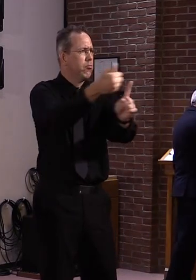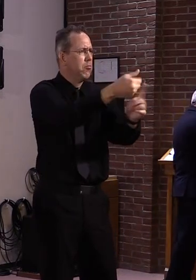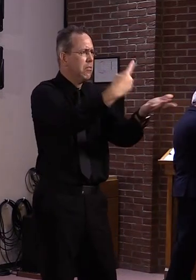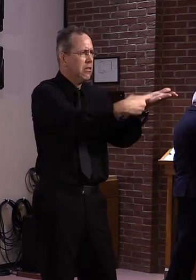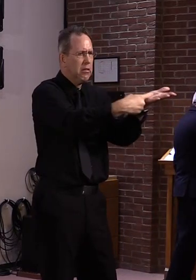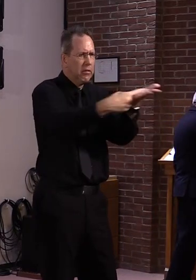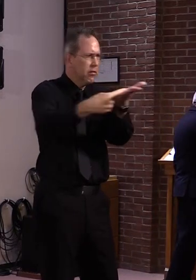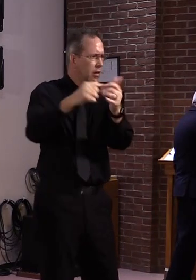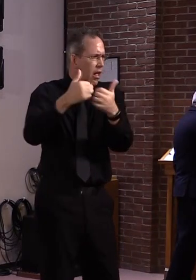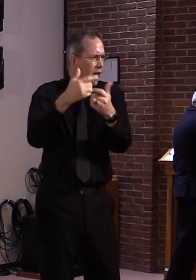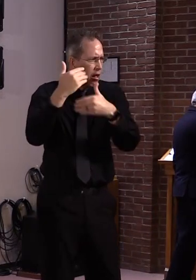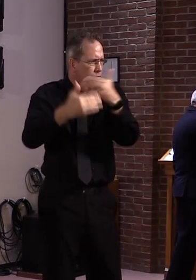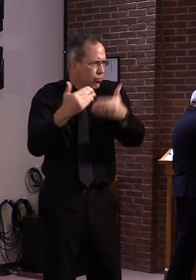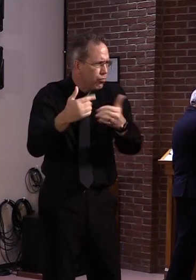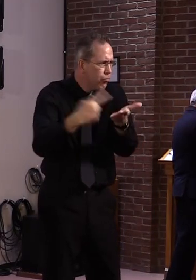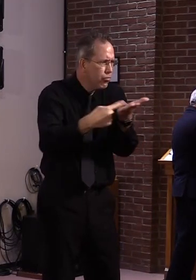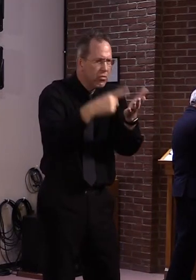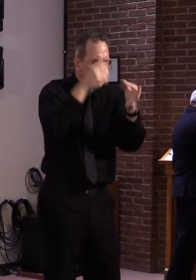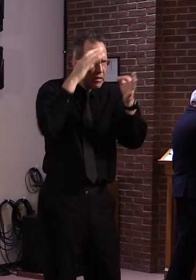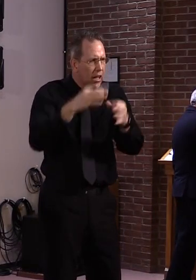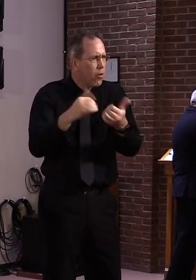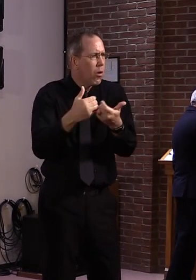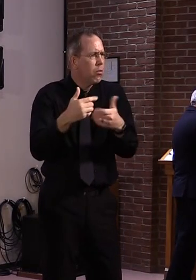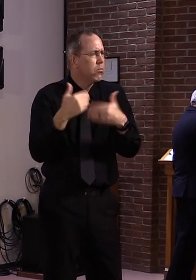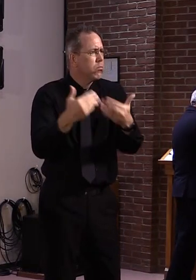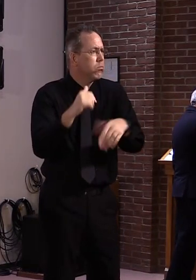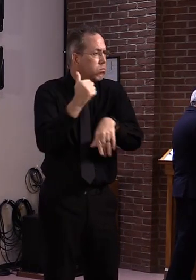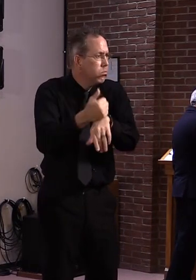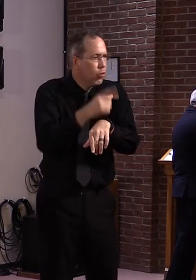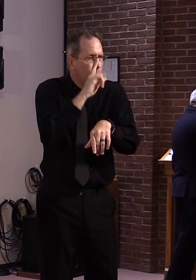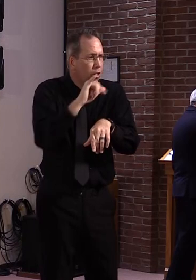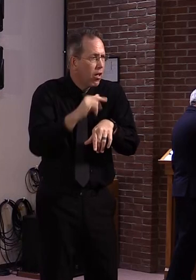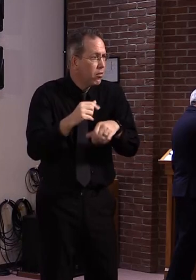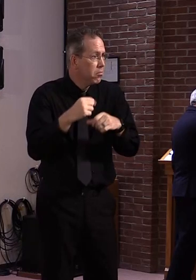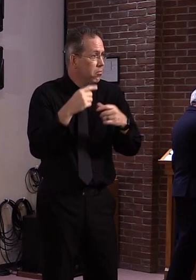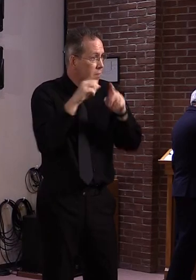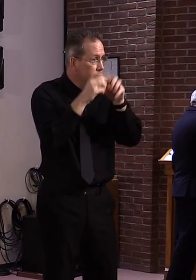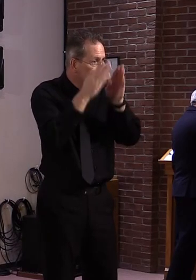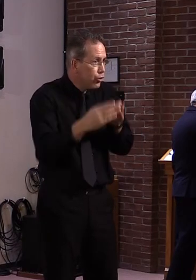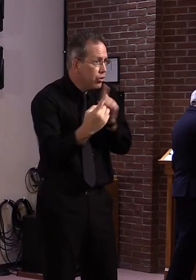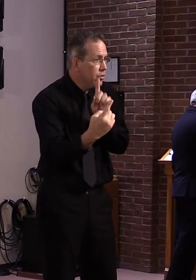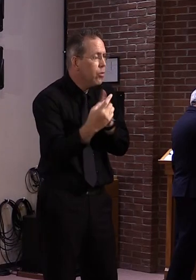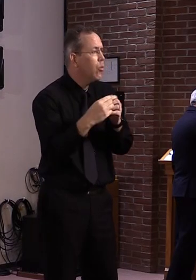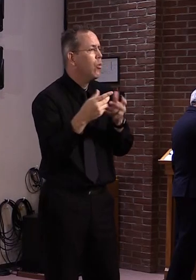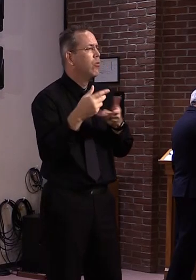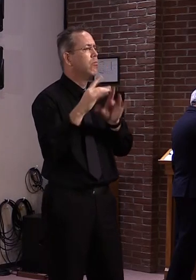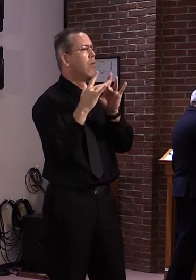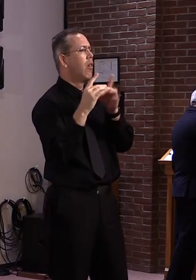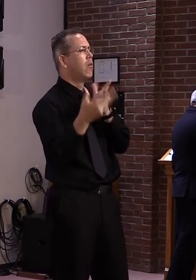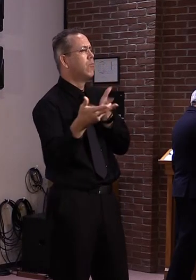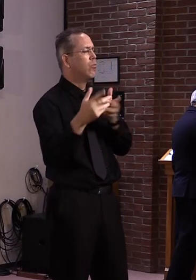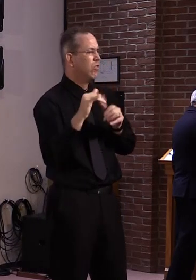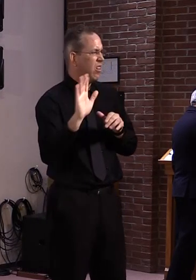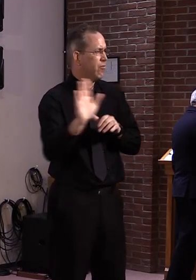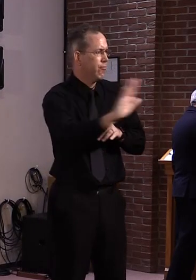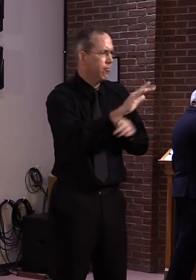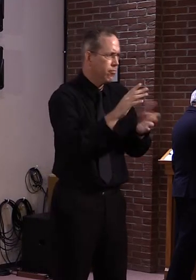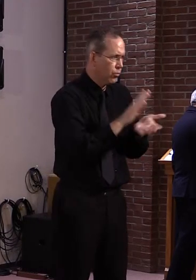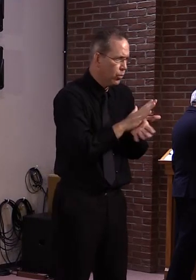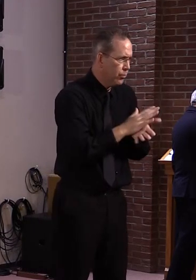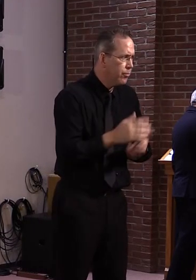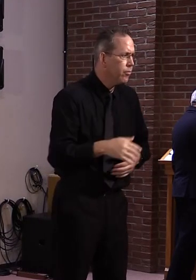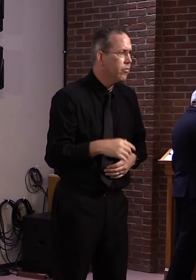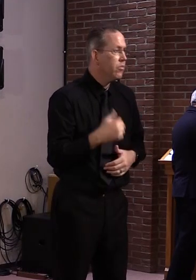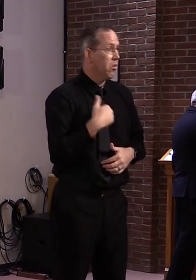We do not have any mechanism really to supervise that per se. We do have oversight of a program that we call 21st century